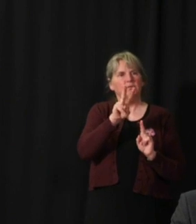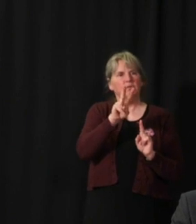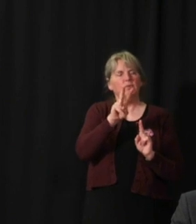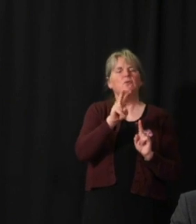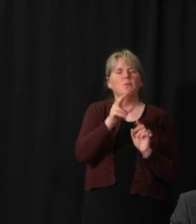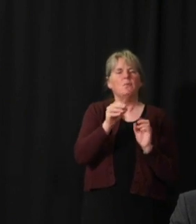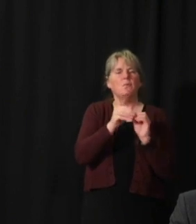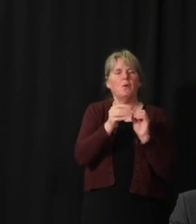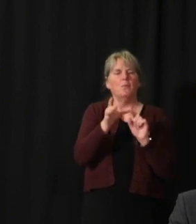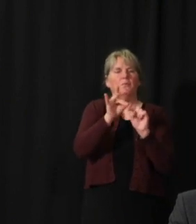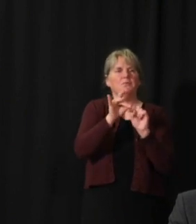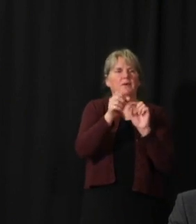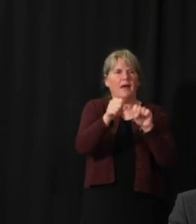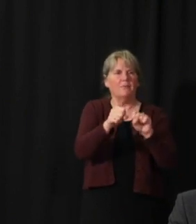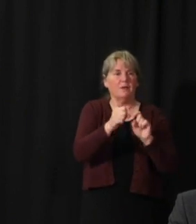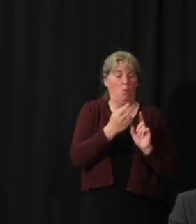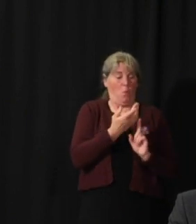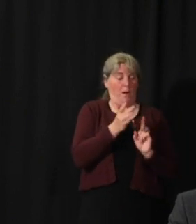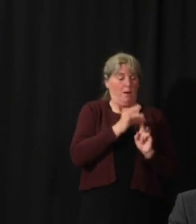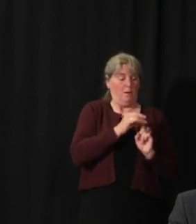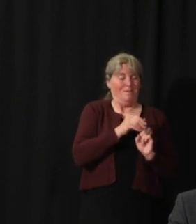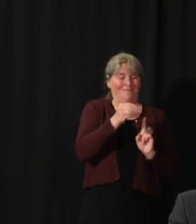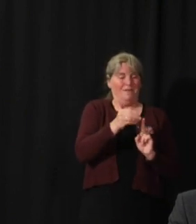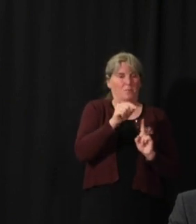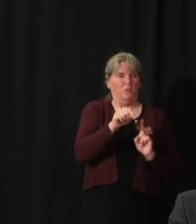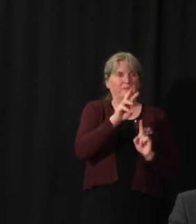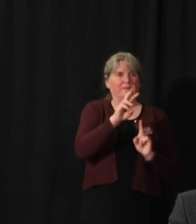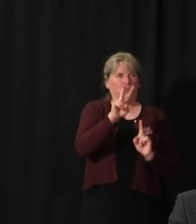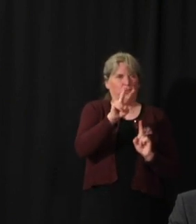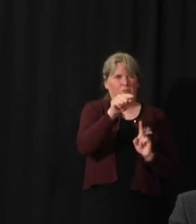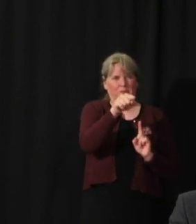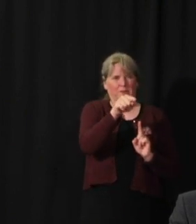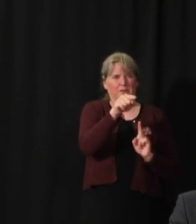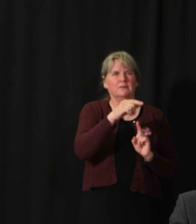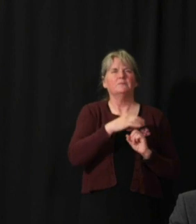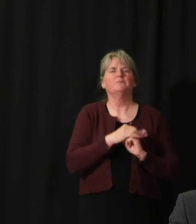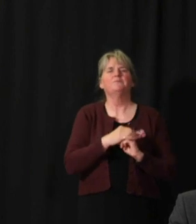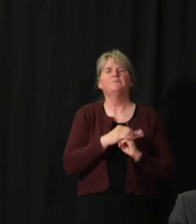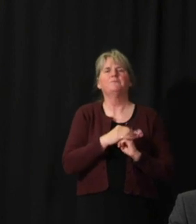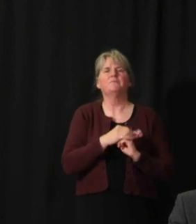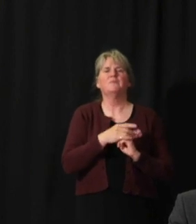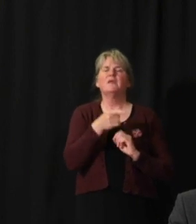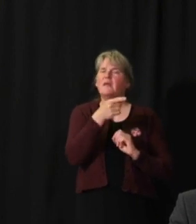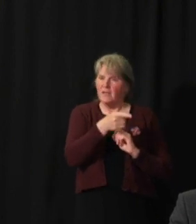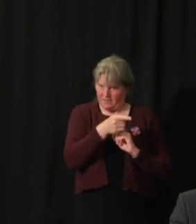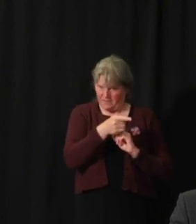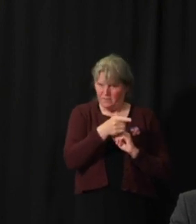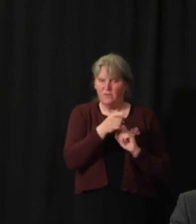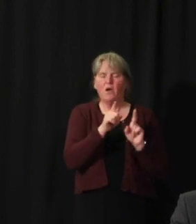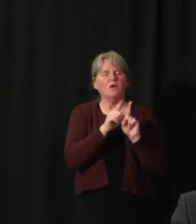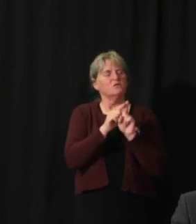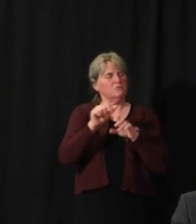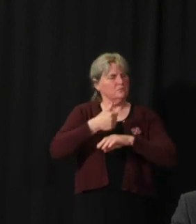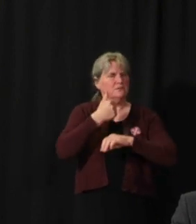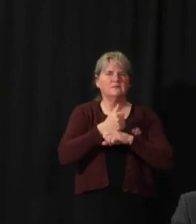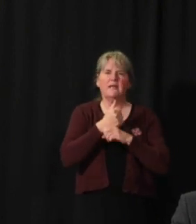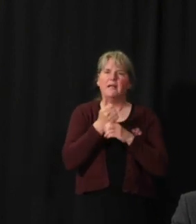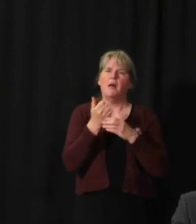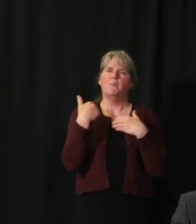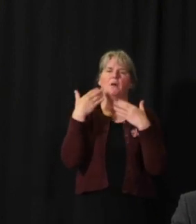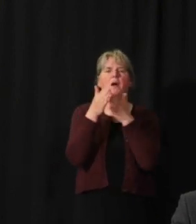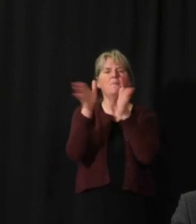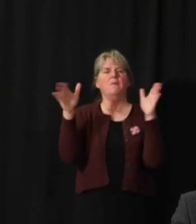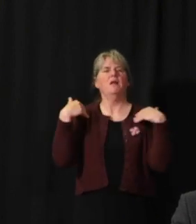person infected. In this scenario, the public health measures are high physical distancing, high